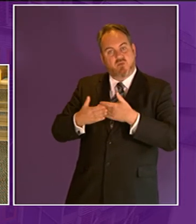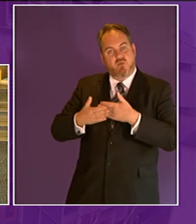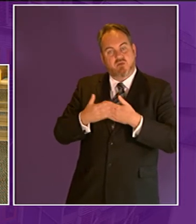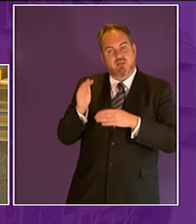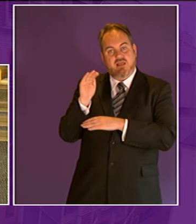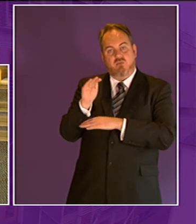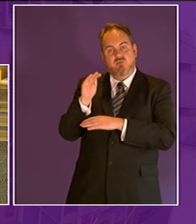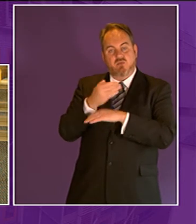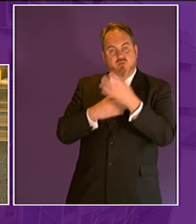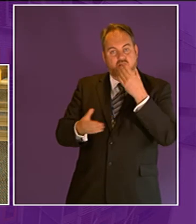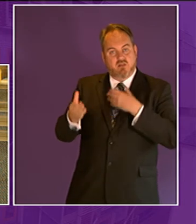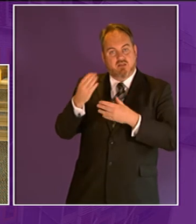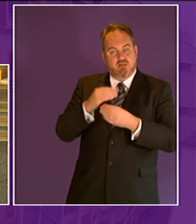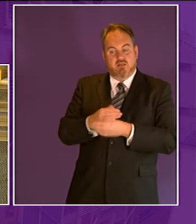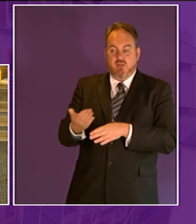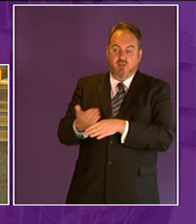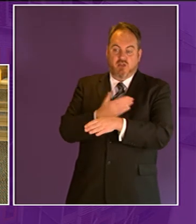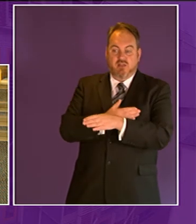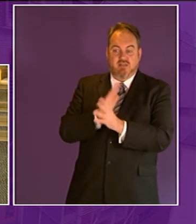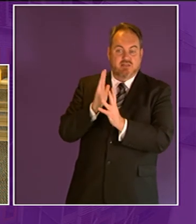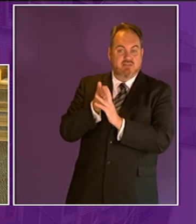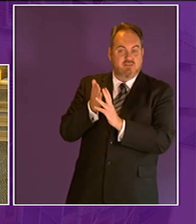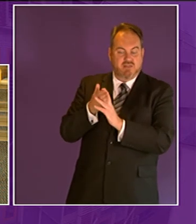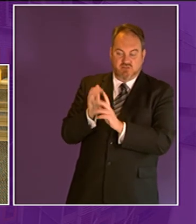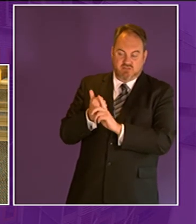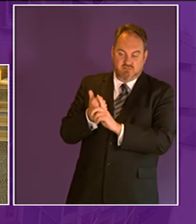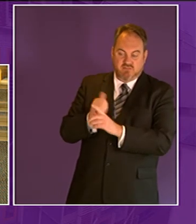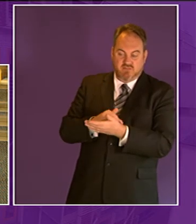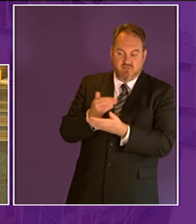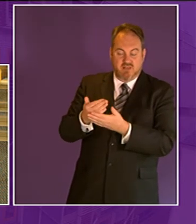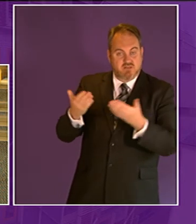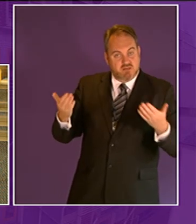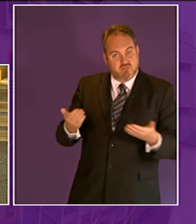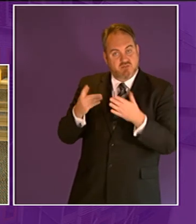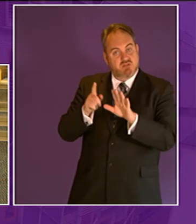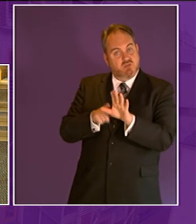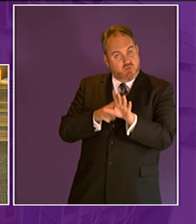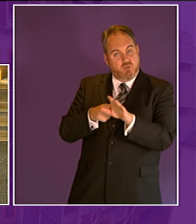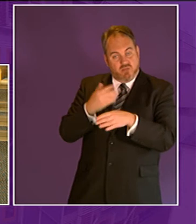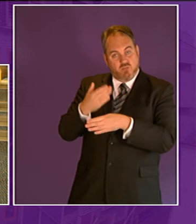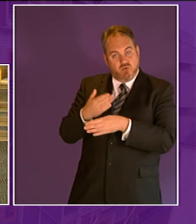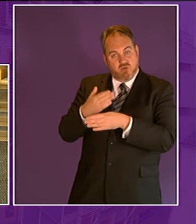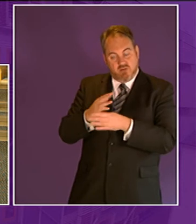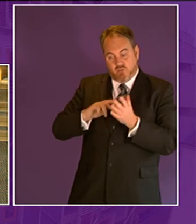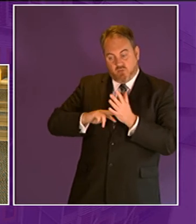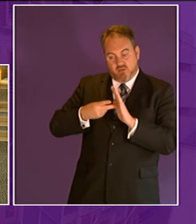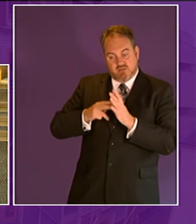people early intervention fund provides core and project funding for youth work organizations including those who provide outdoor learning